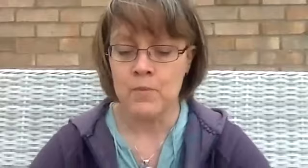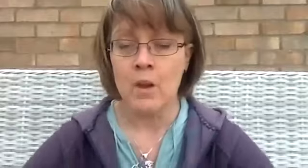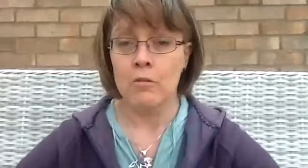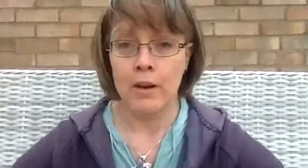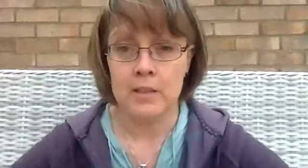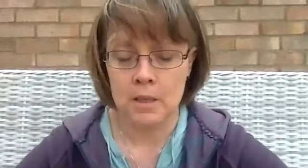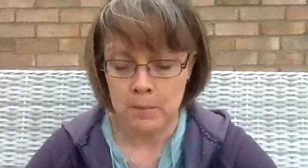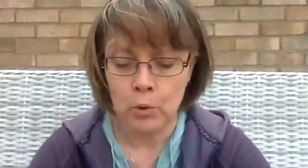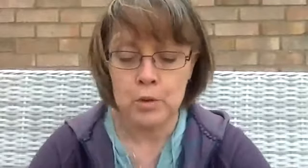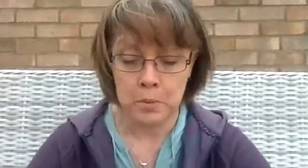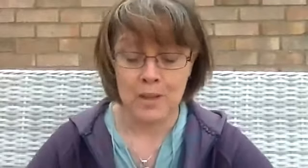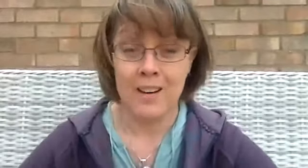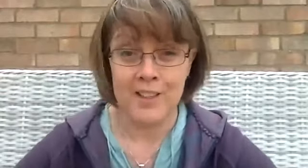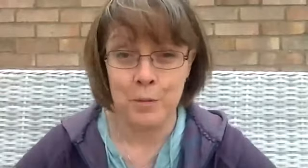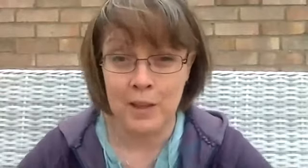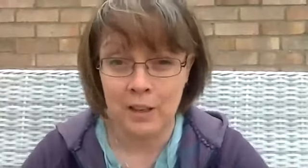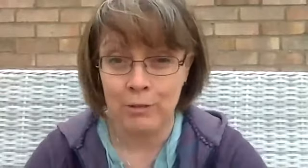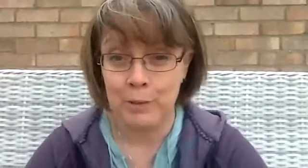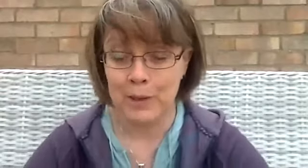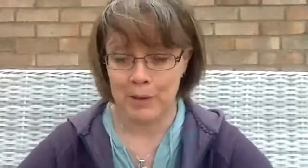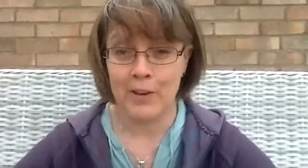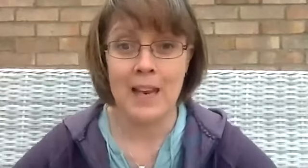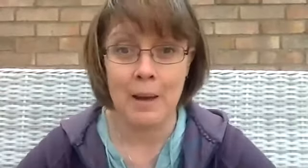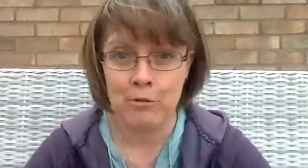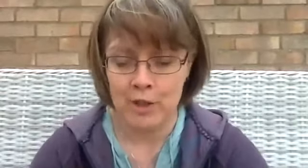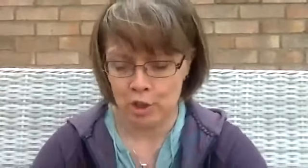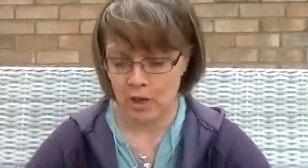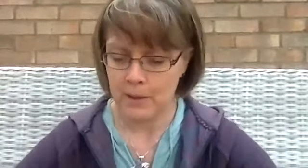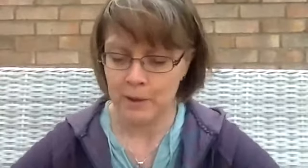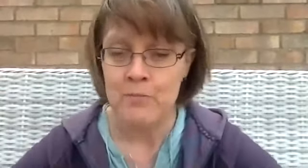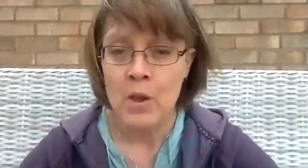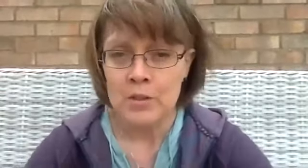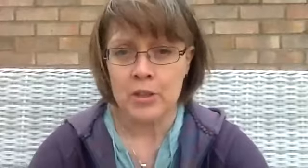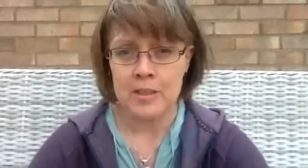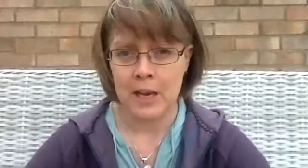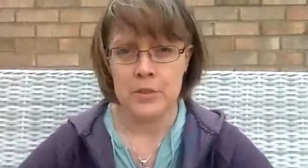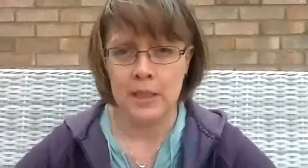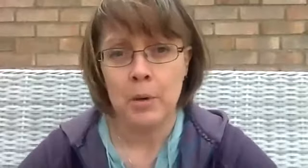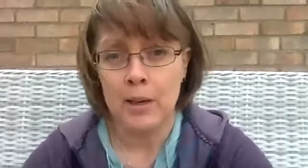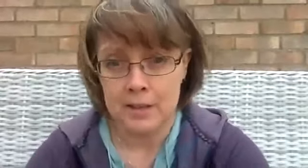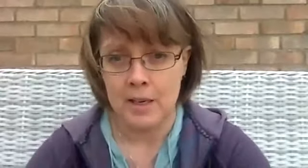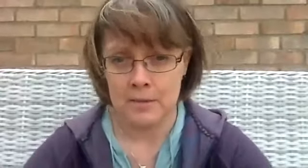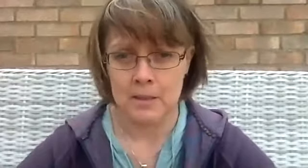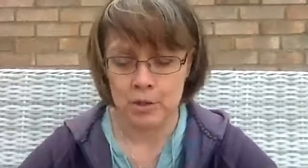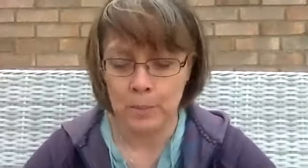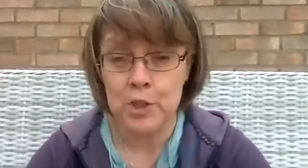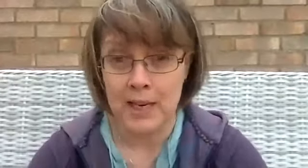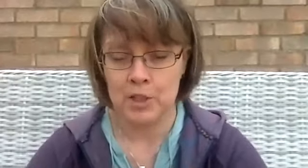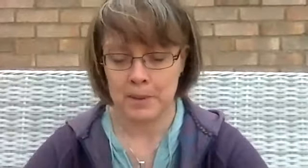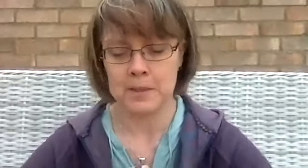right there's going to be multiple guides working through me a bit of a collaboration going on so the sounding might chop and change a bit